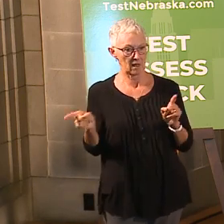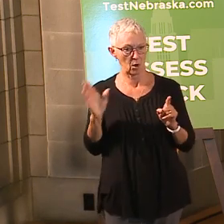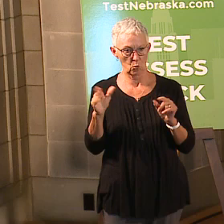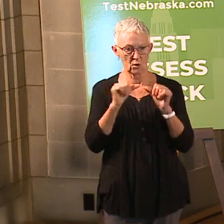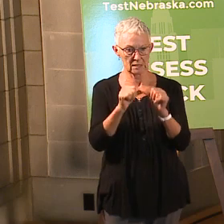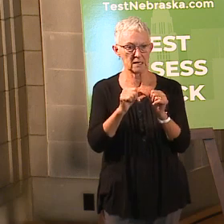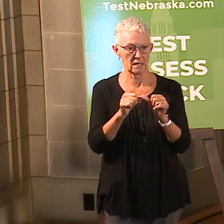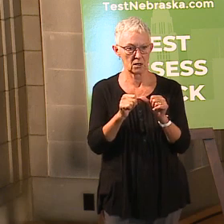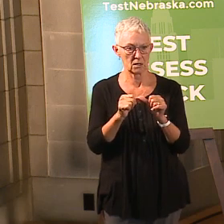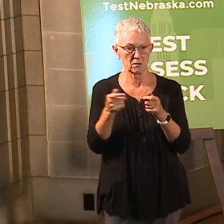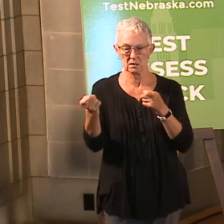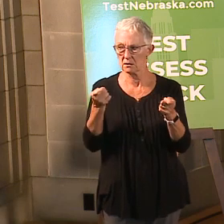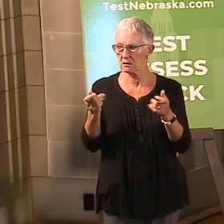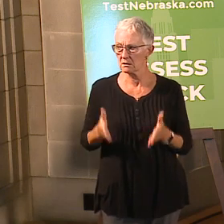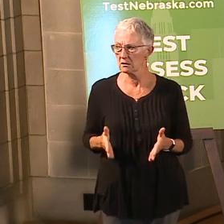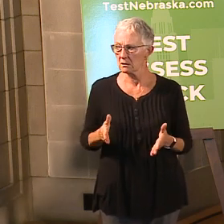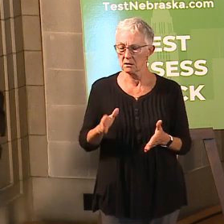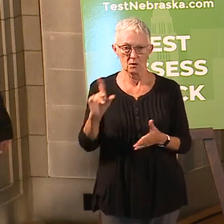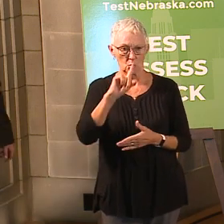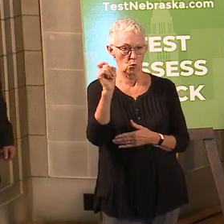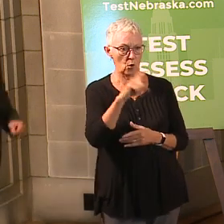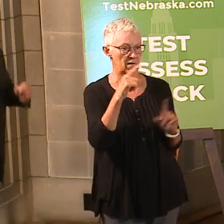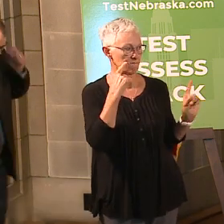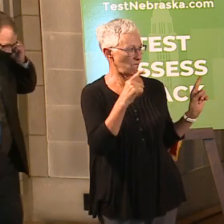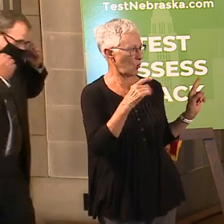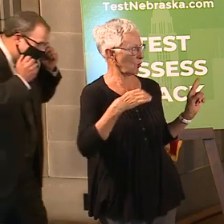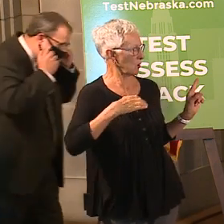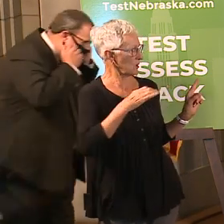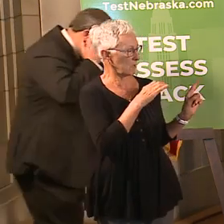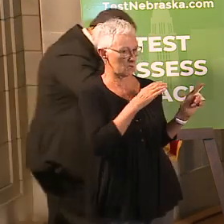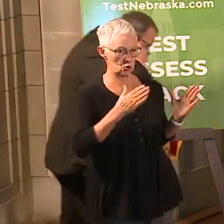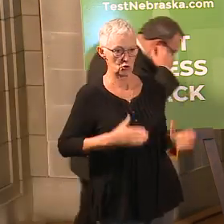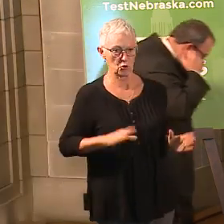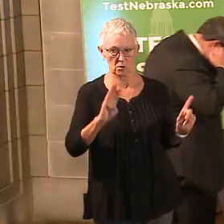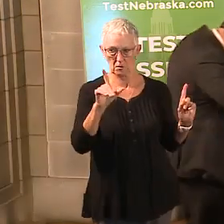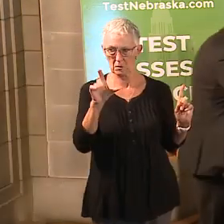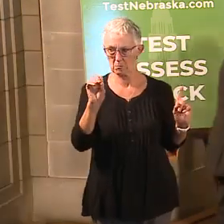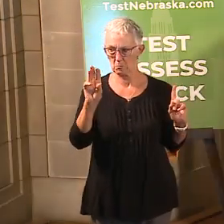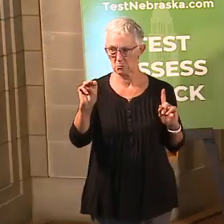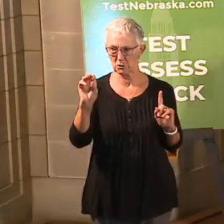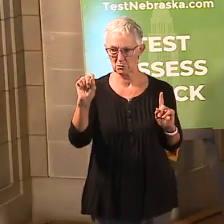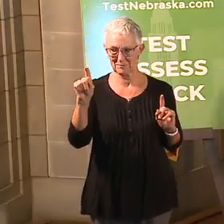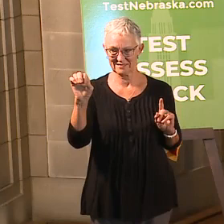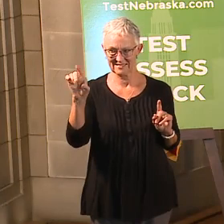Any other questions? Commissioner Bloomstead. Commissioner Bloomstead. Good thing you stand handy. Yes, I'm handy, yeah.